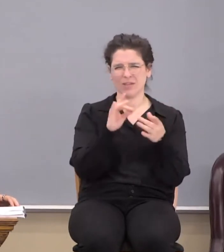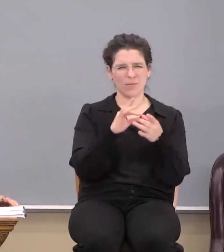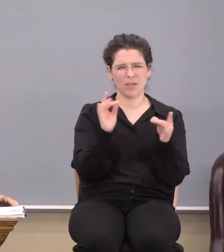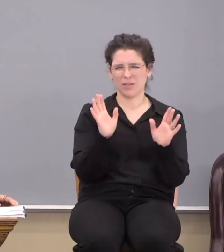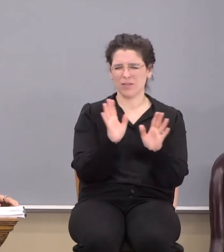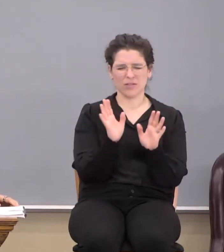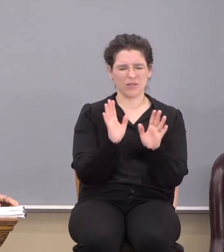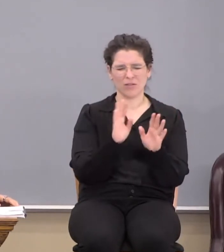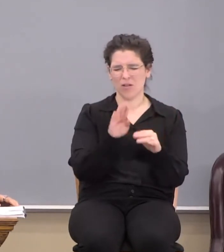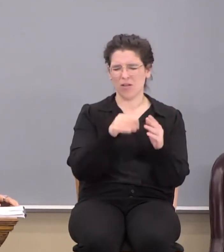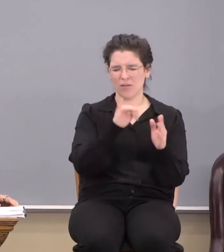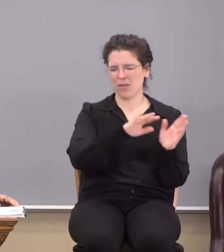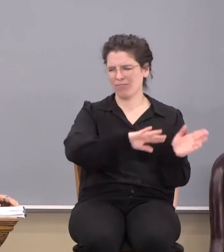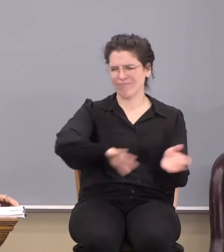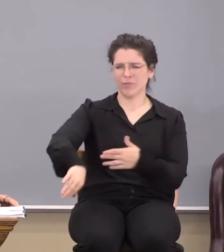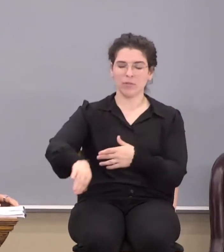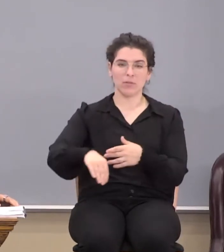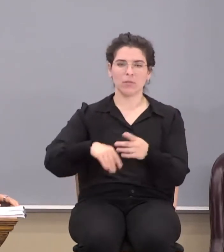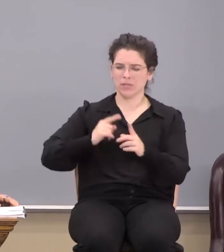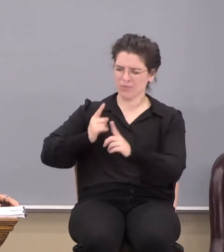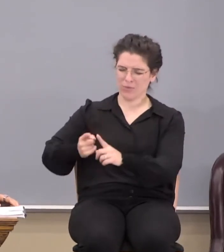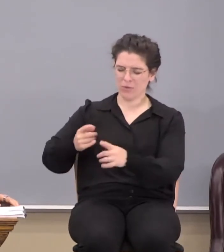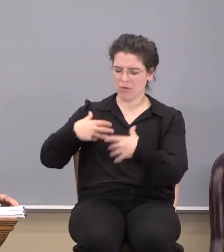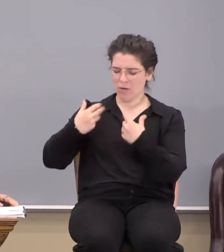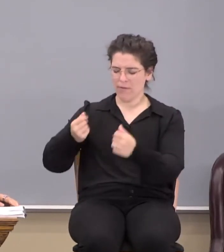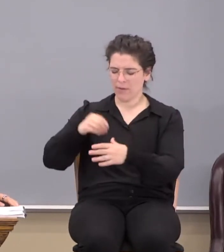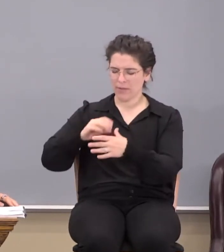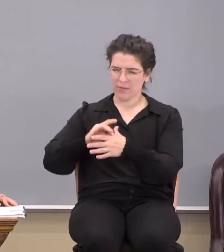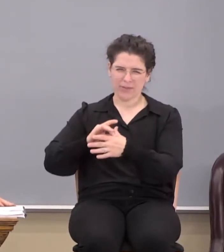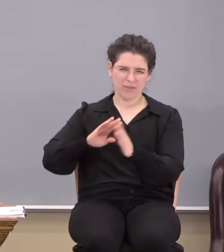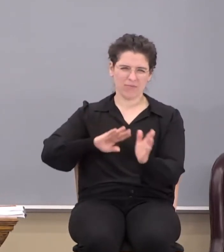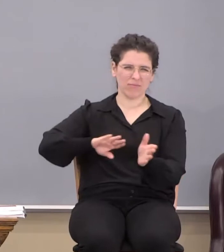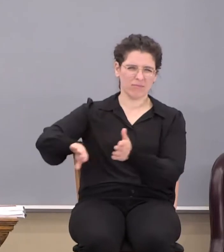all that, again, is pointing to confidence in the flesh. You see that?